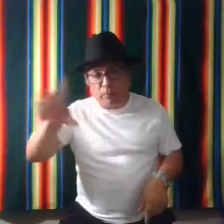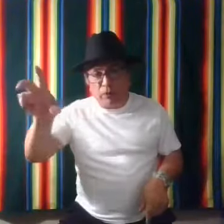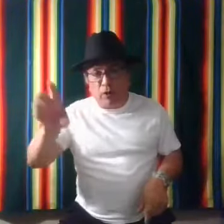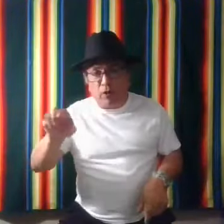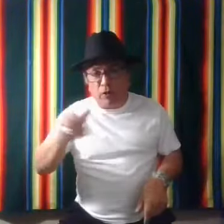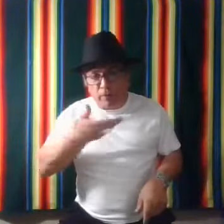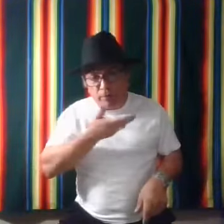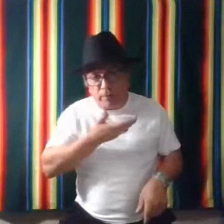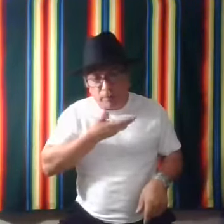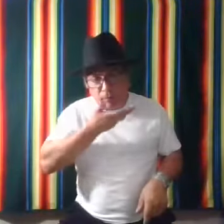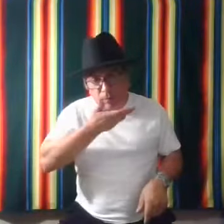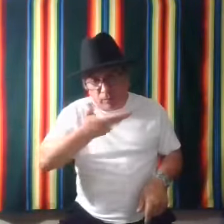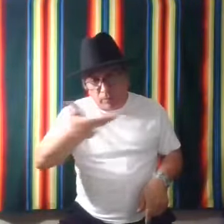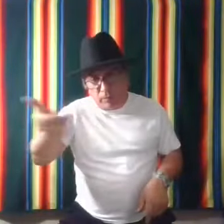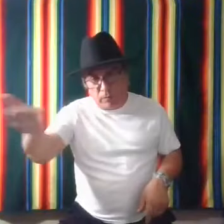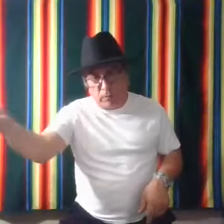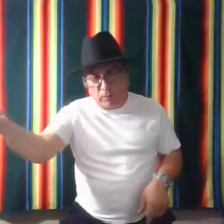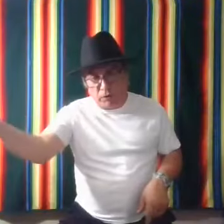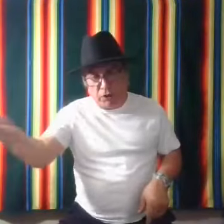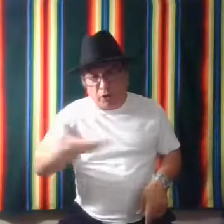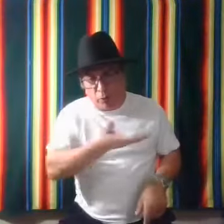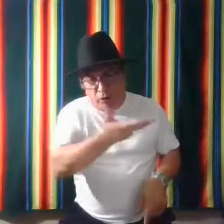Talk. Share words.